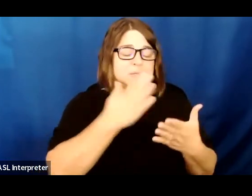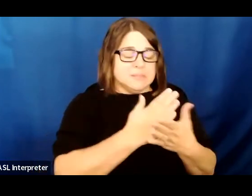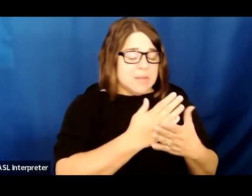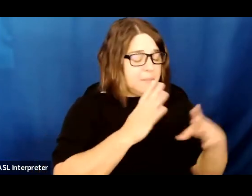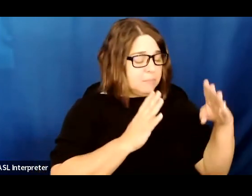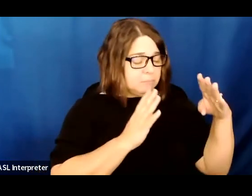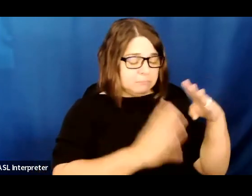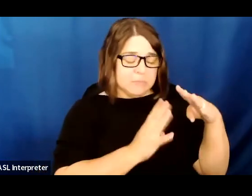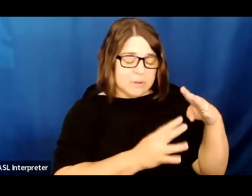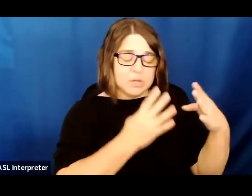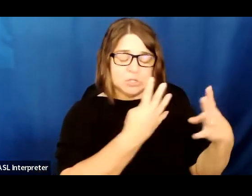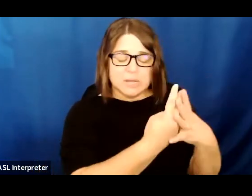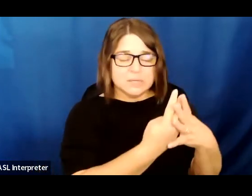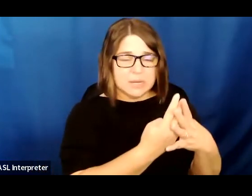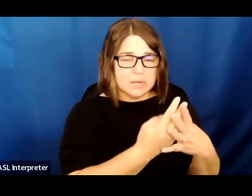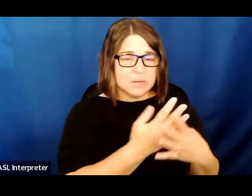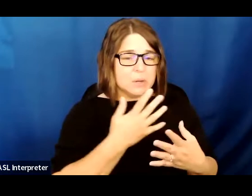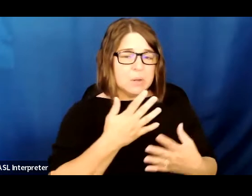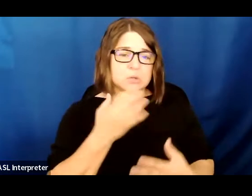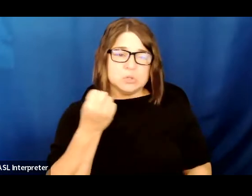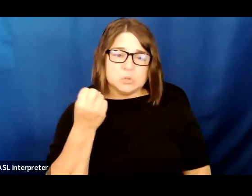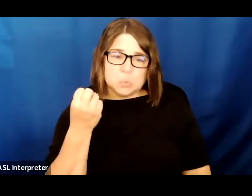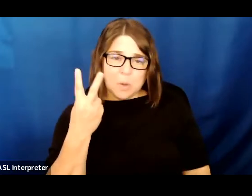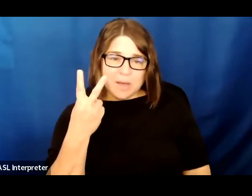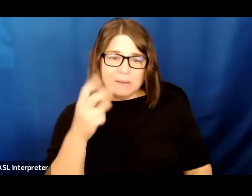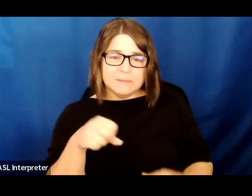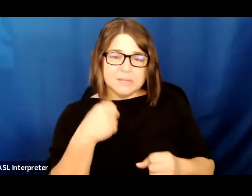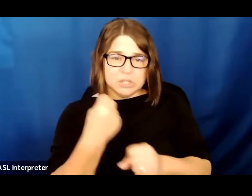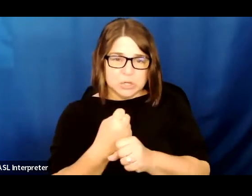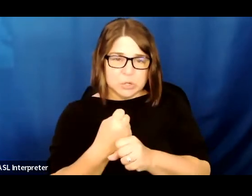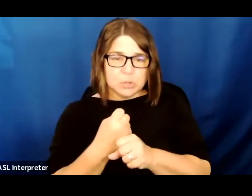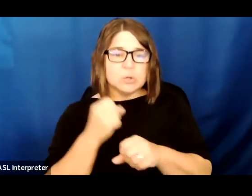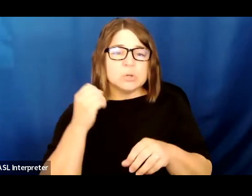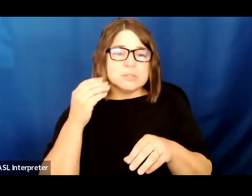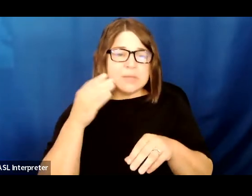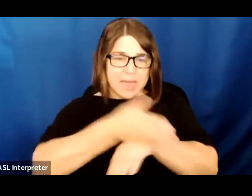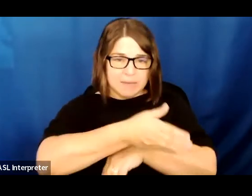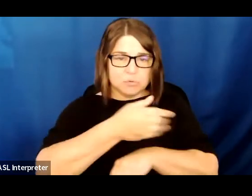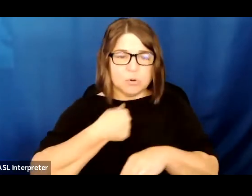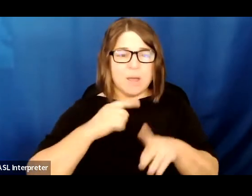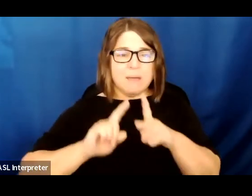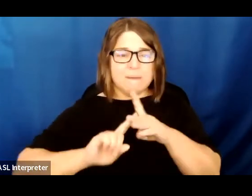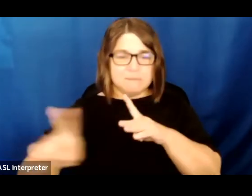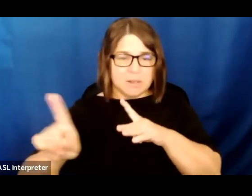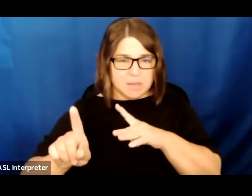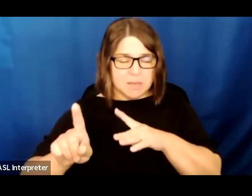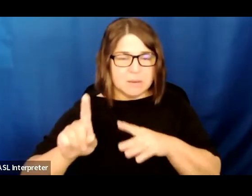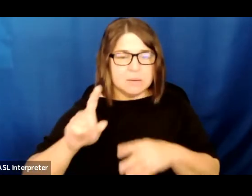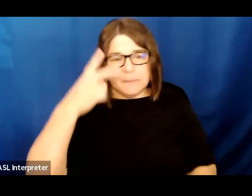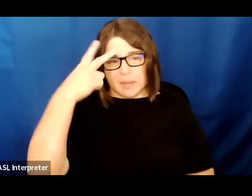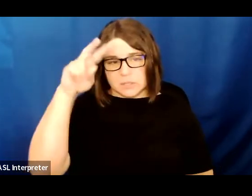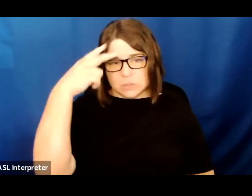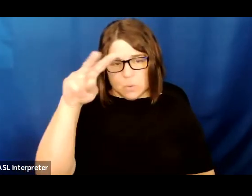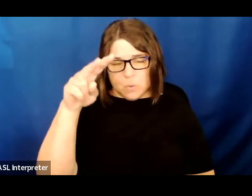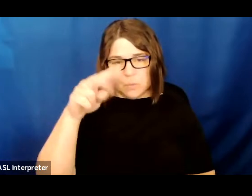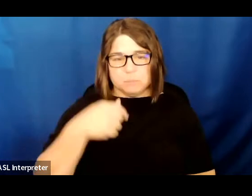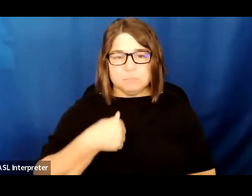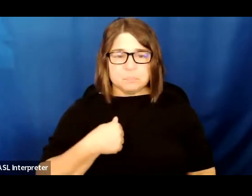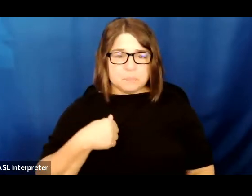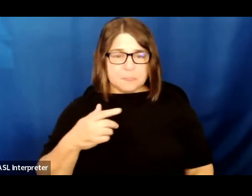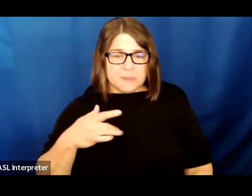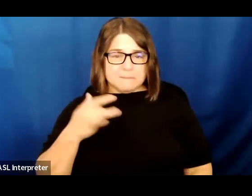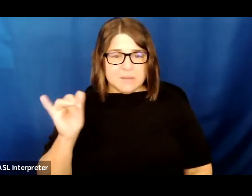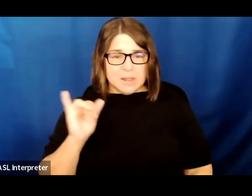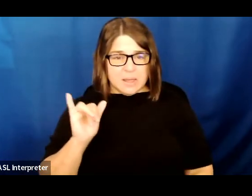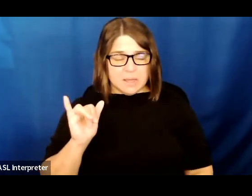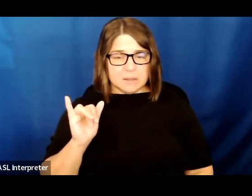was exactly 12 years after I fled Mexico. I felt like one of